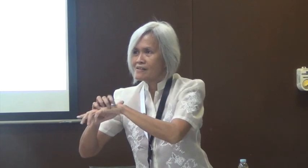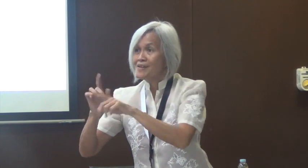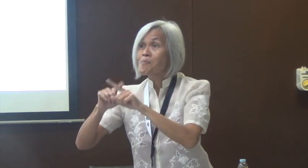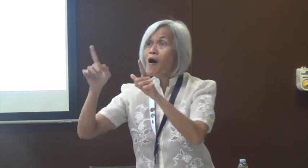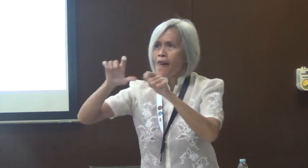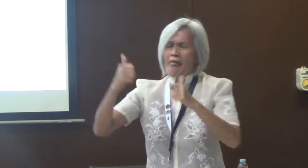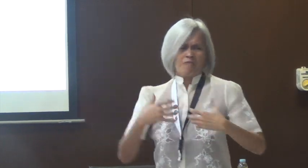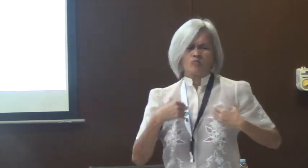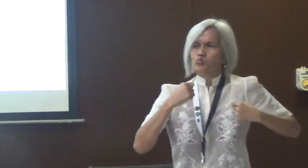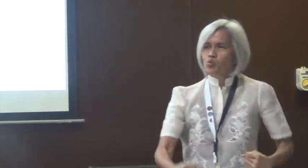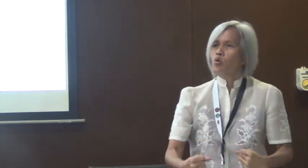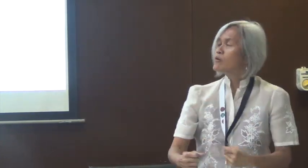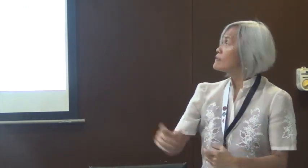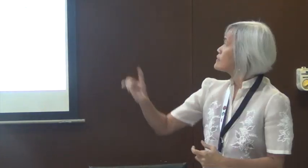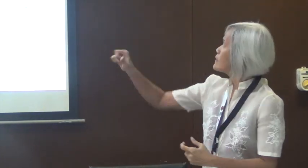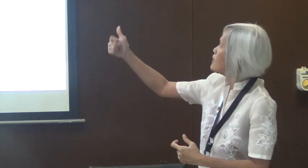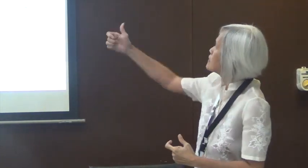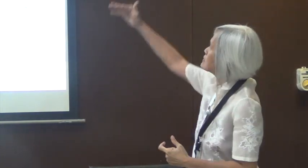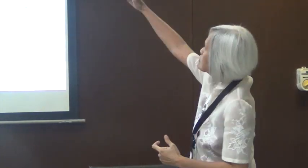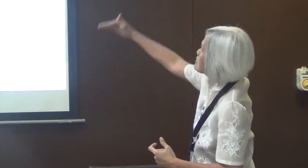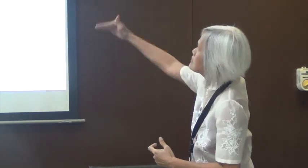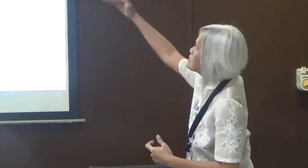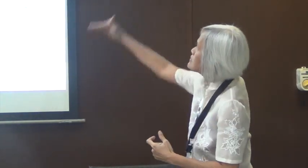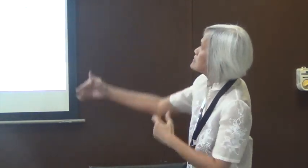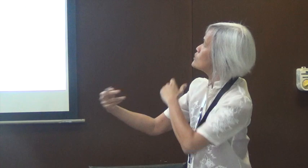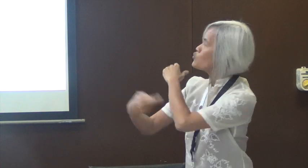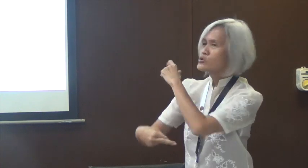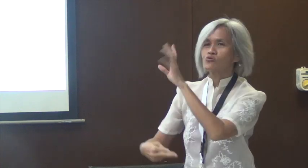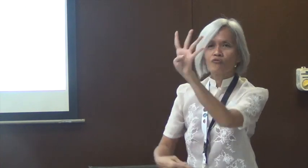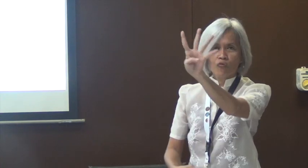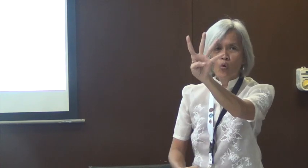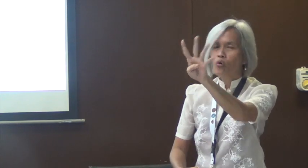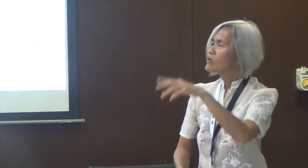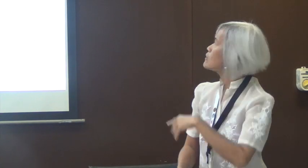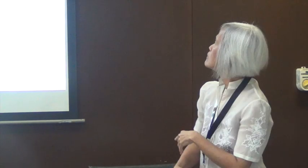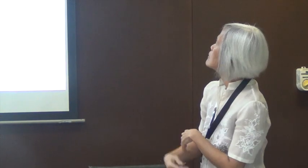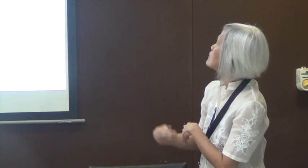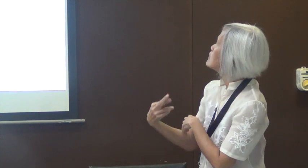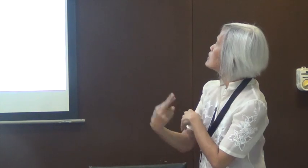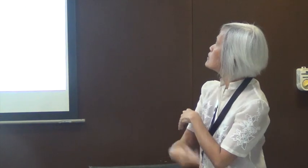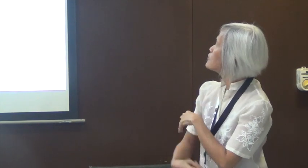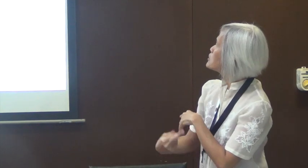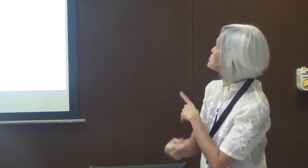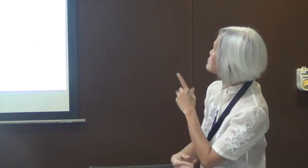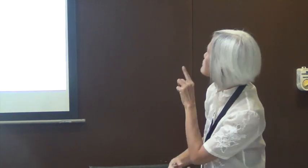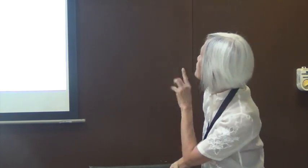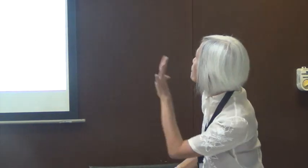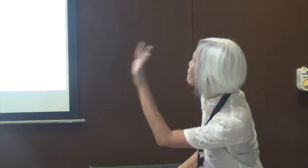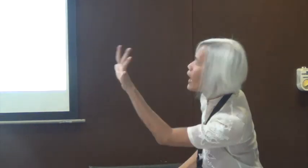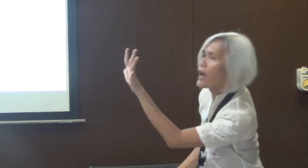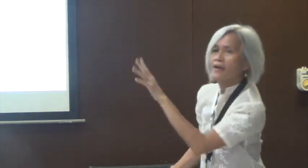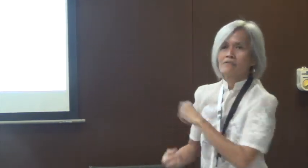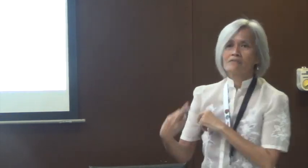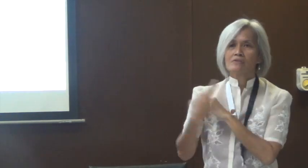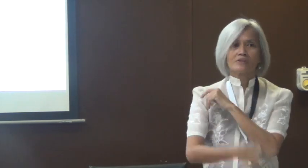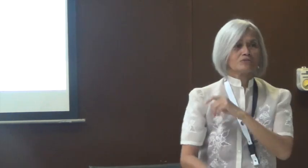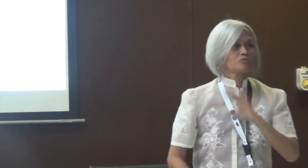Or how similar are they to English. So take a look at those four regions. Region